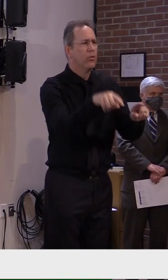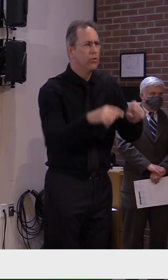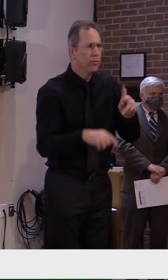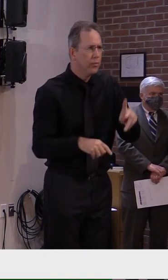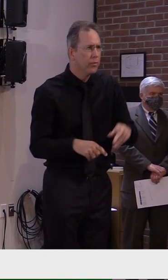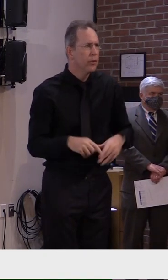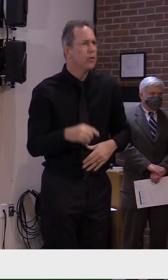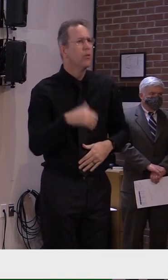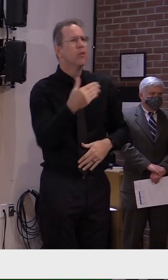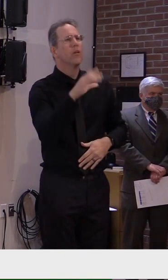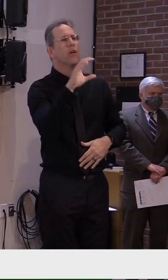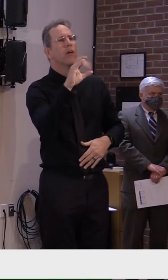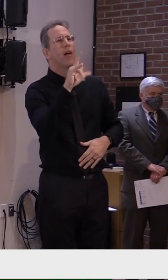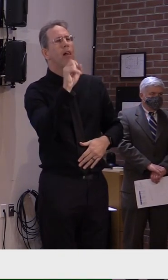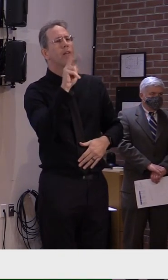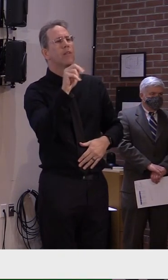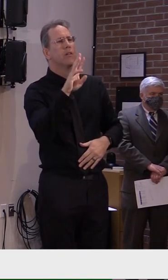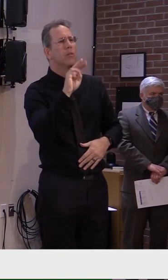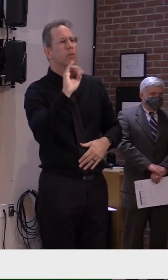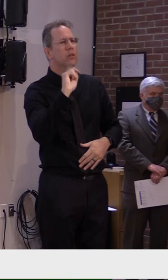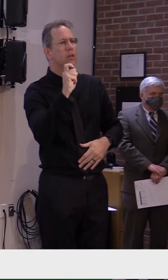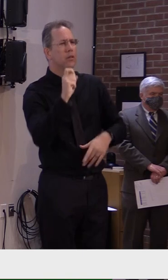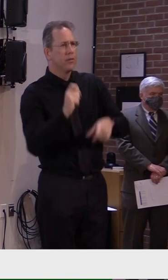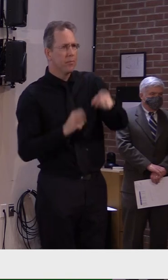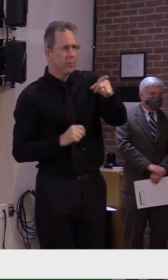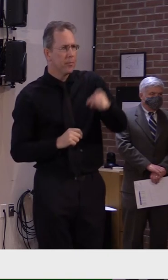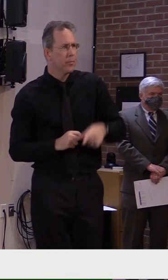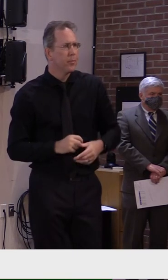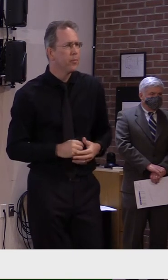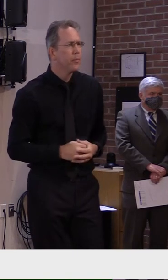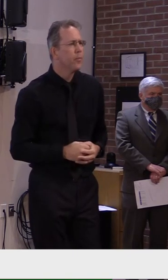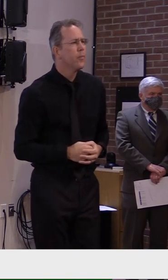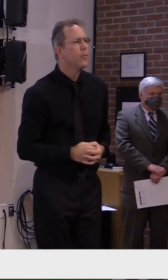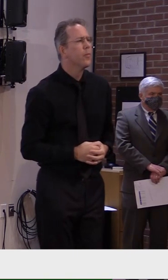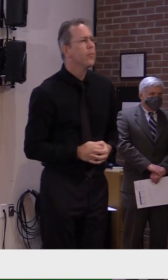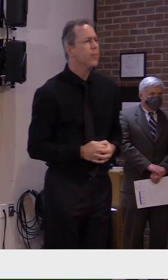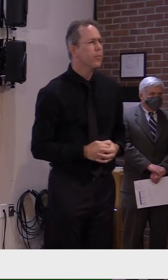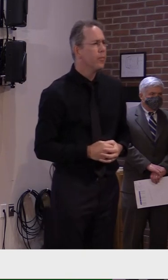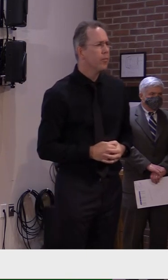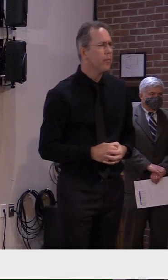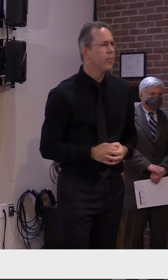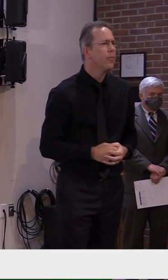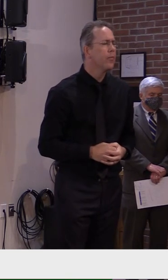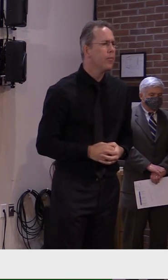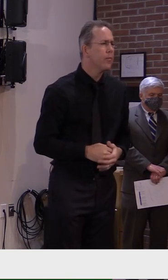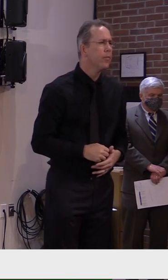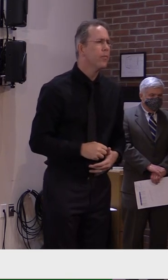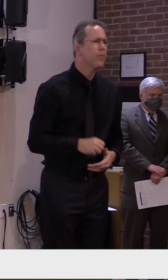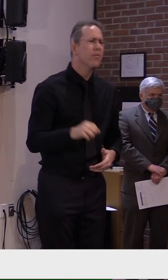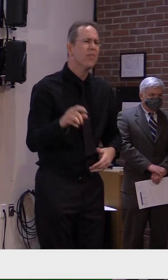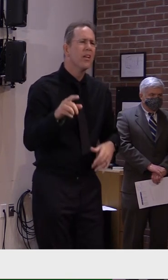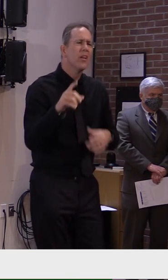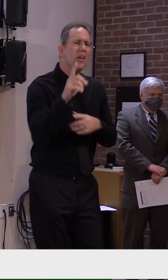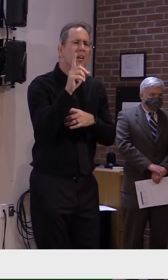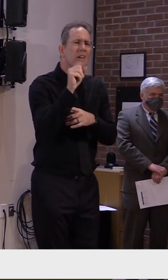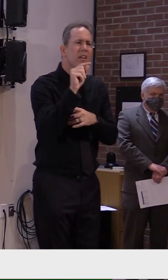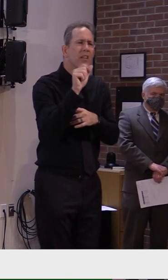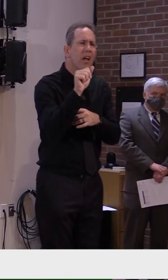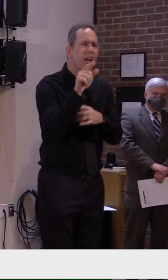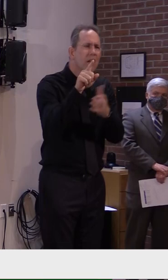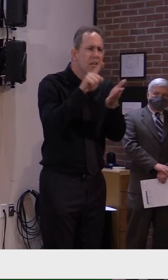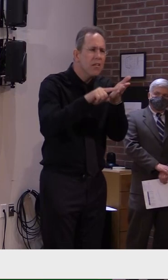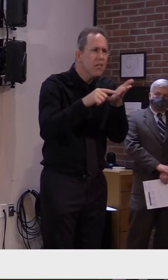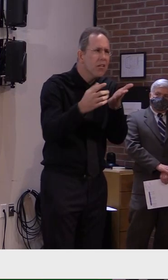Thanks, Governor. So I guess data wise, what would you need to see in terms of a case count or